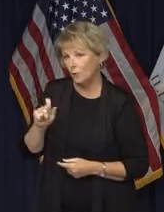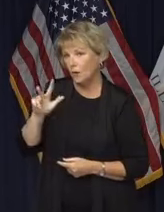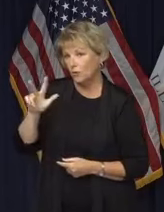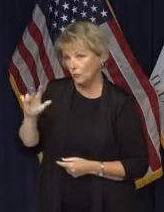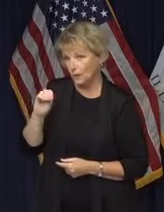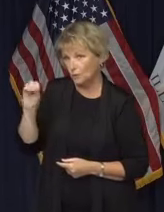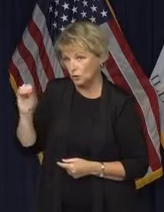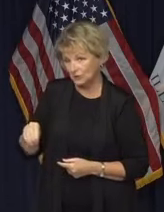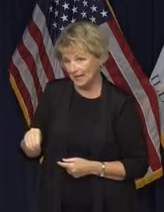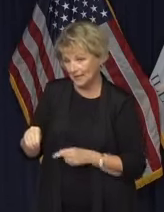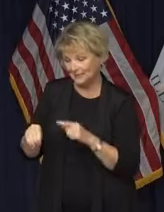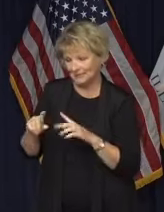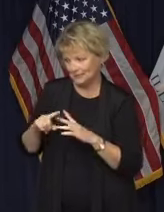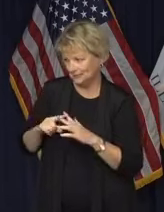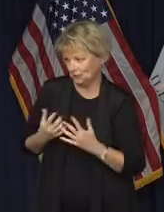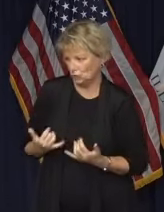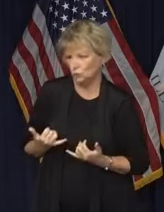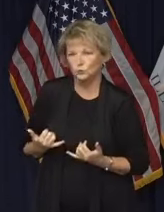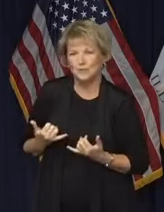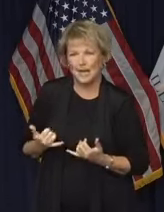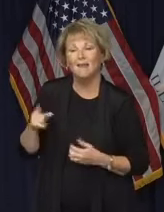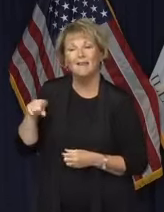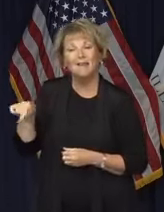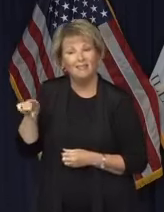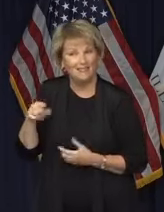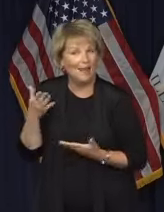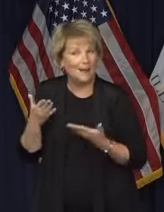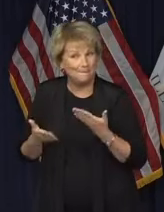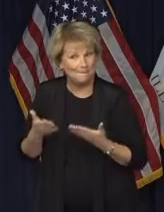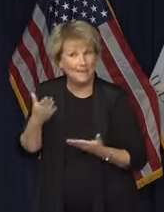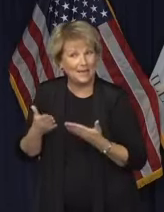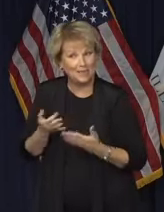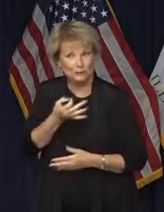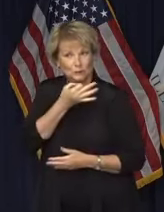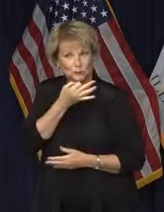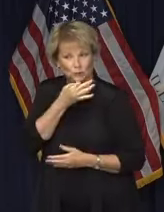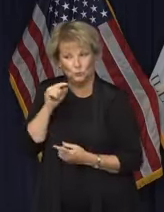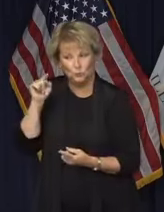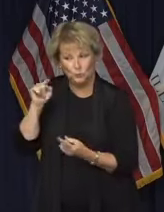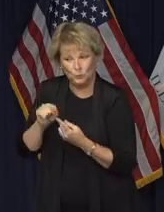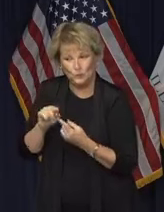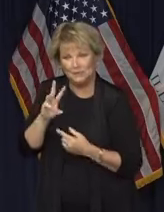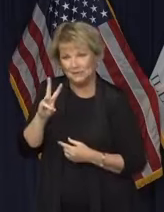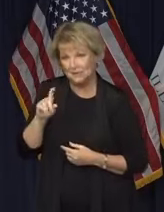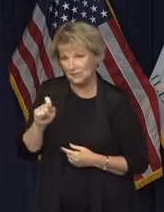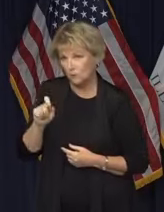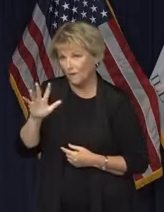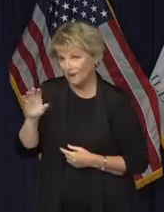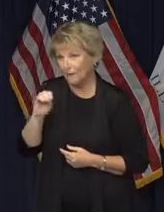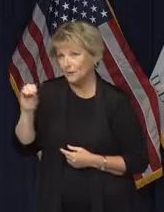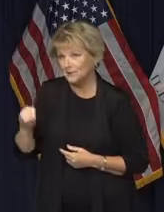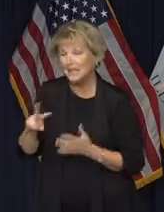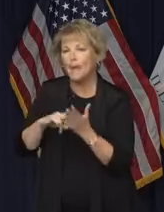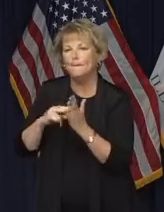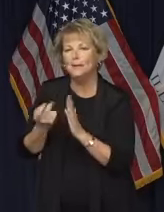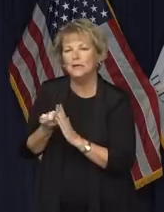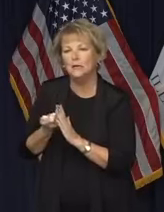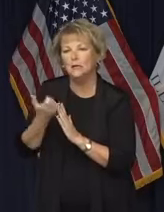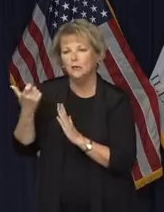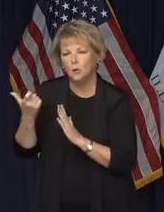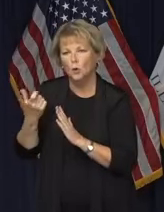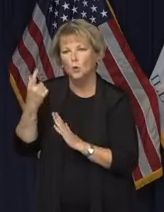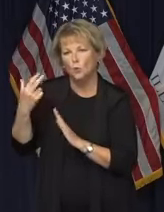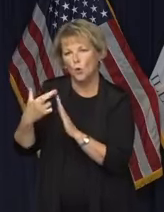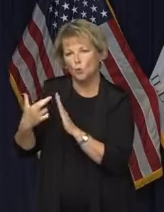percent as of today. They may be on their way down to 6.5 percent and a removal of